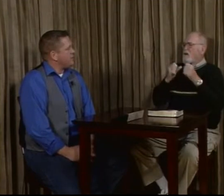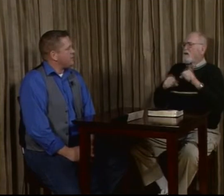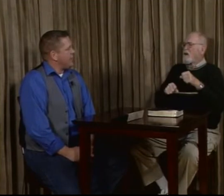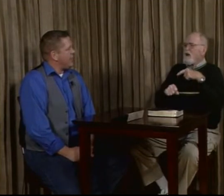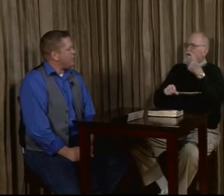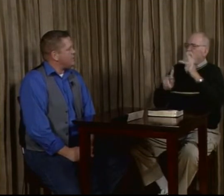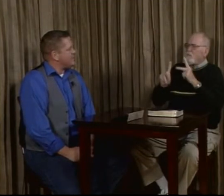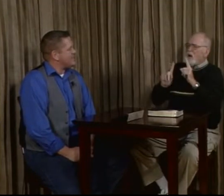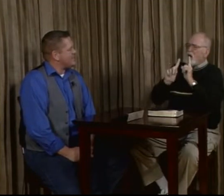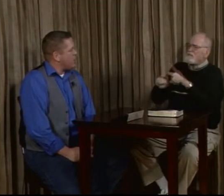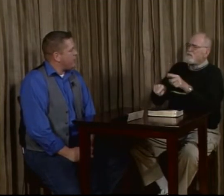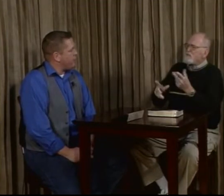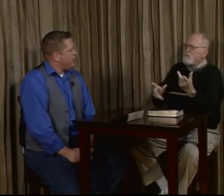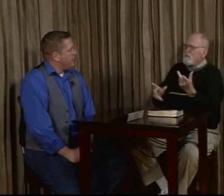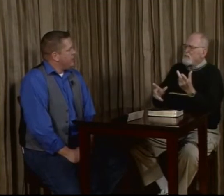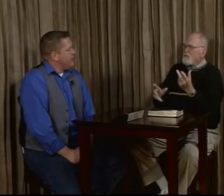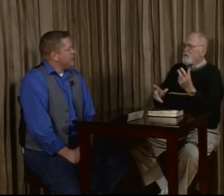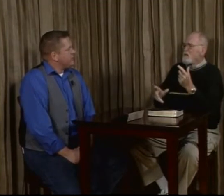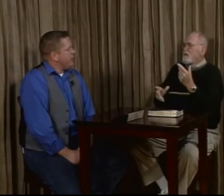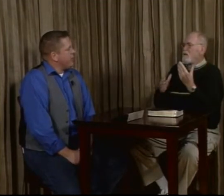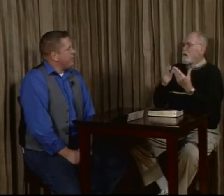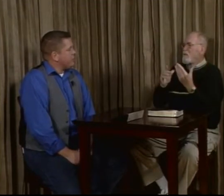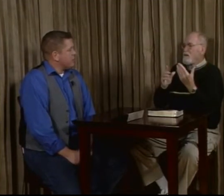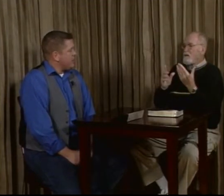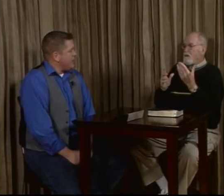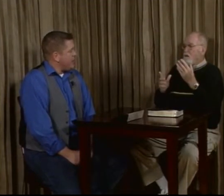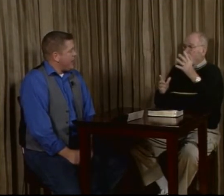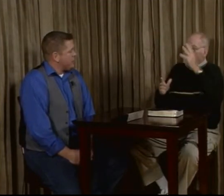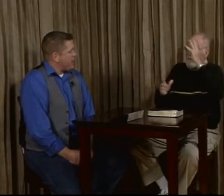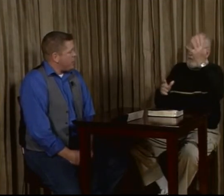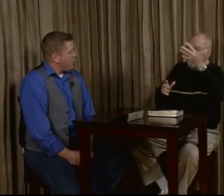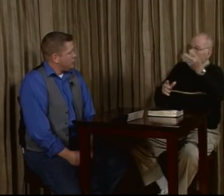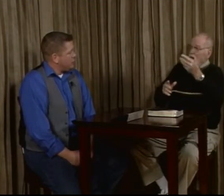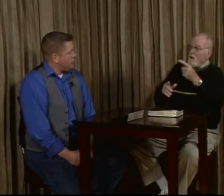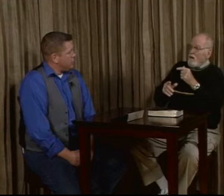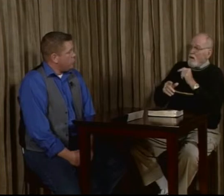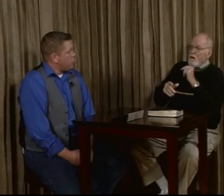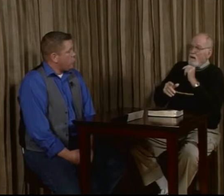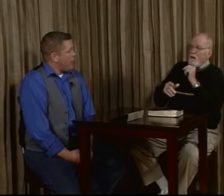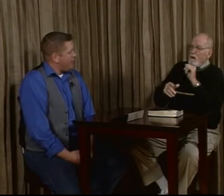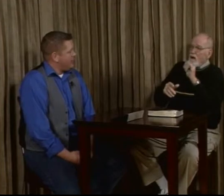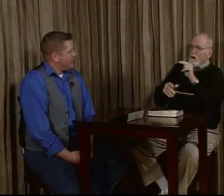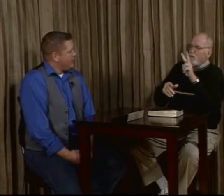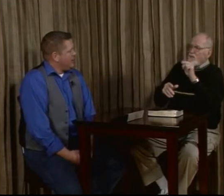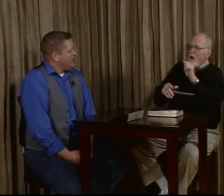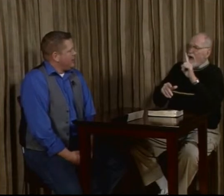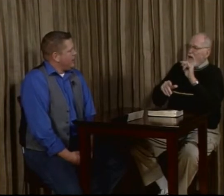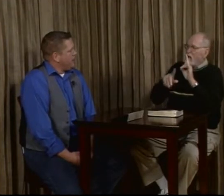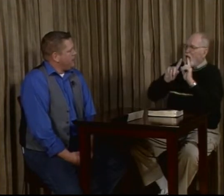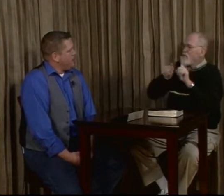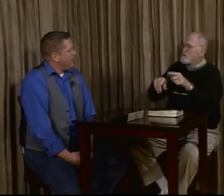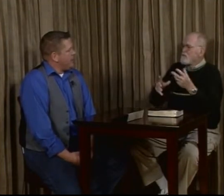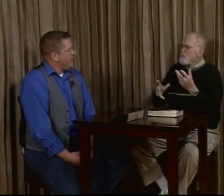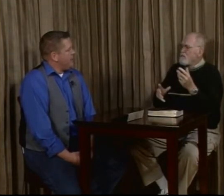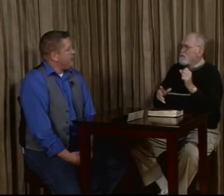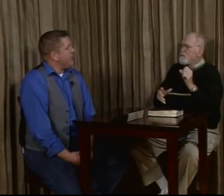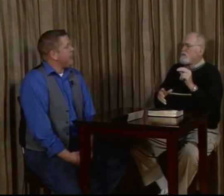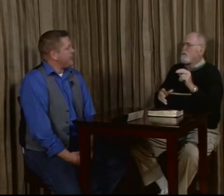sign language itself, how's a hearing person going to maybe answer that question right? They may give invalid